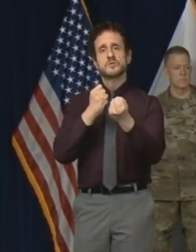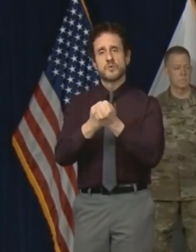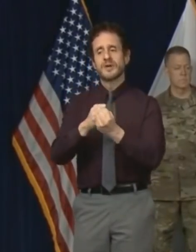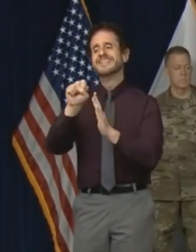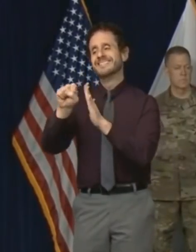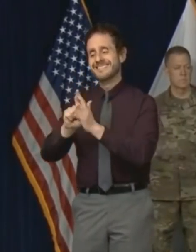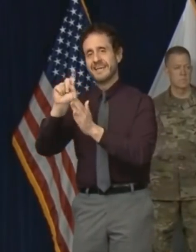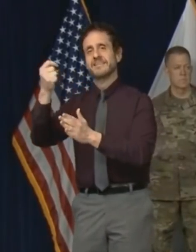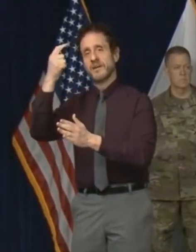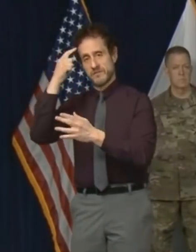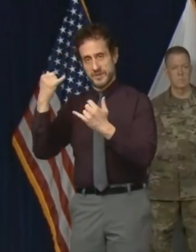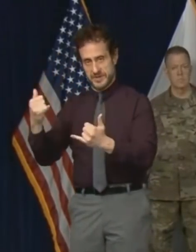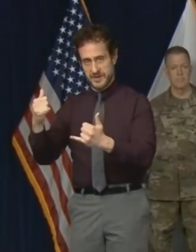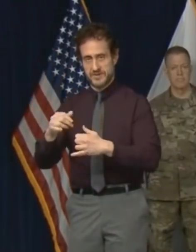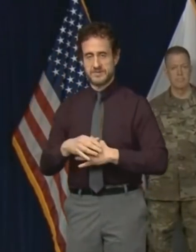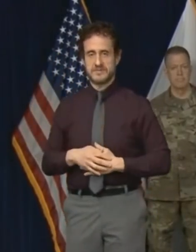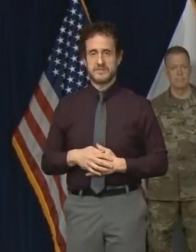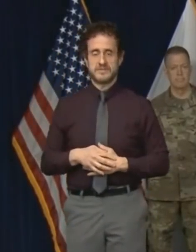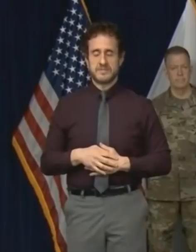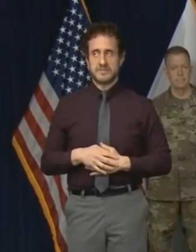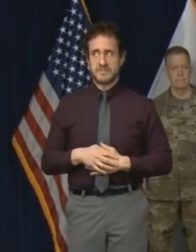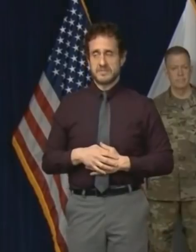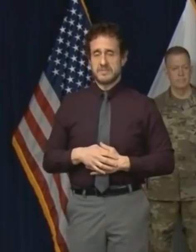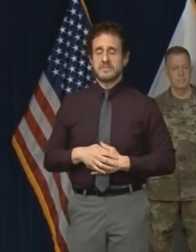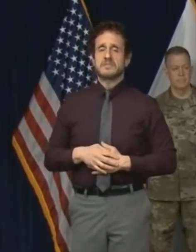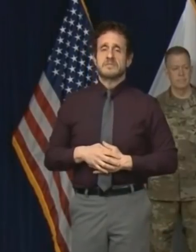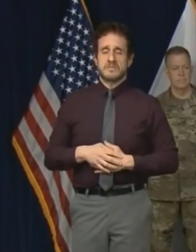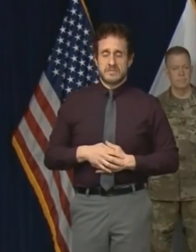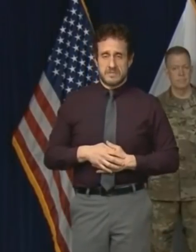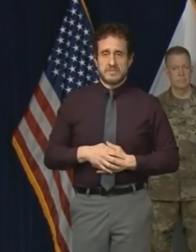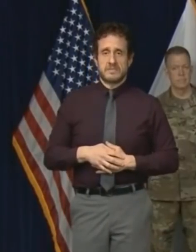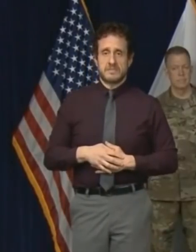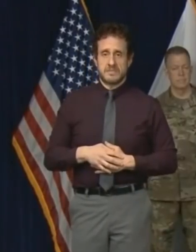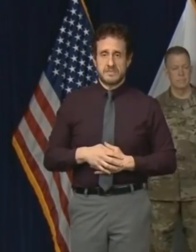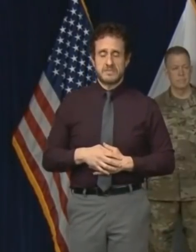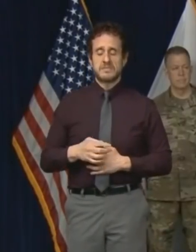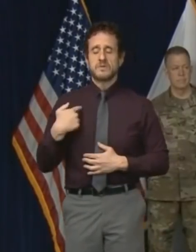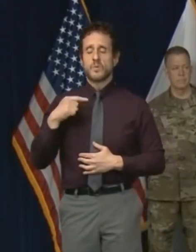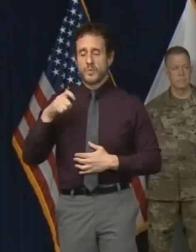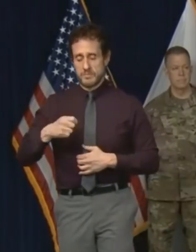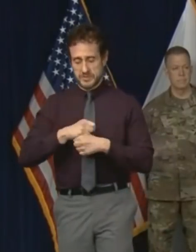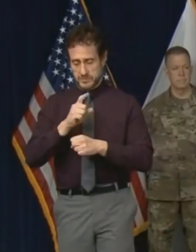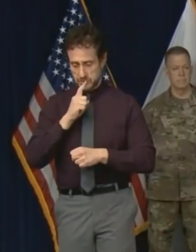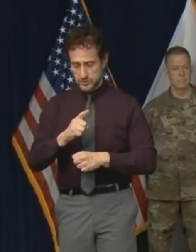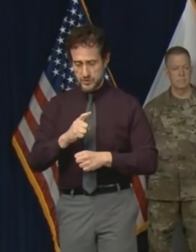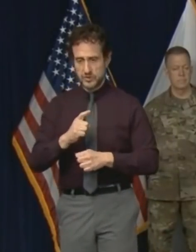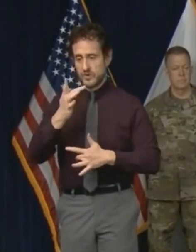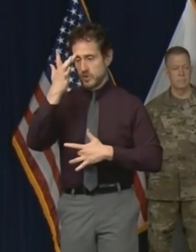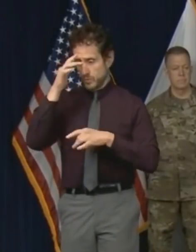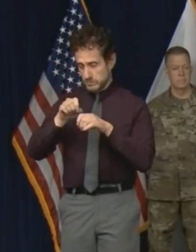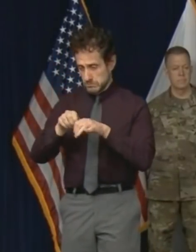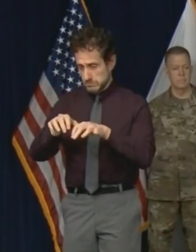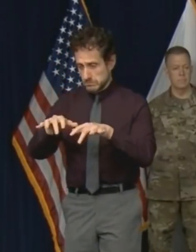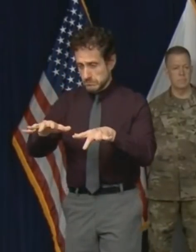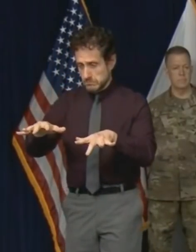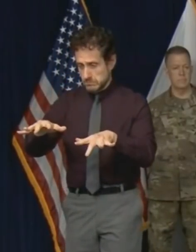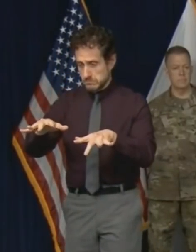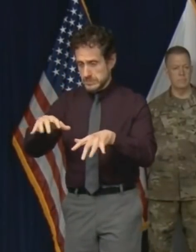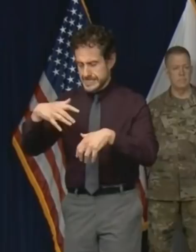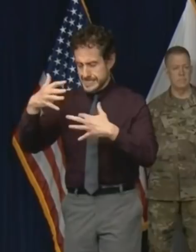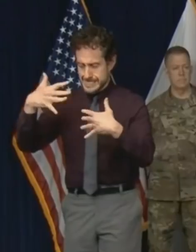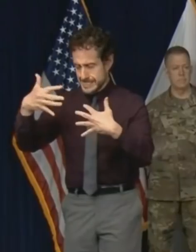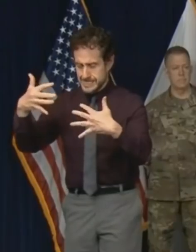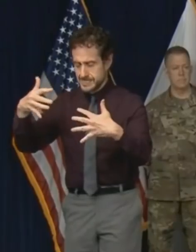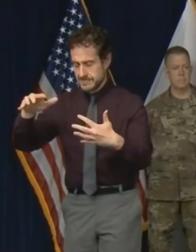governments. This is about ensuring that in the wake of this pandemic the nation isn't facing